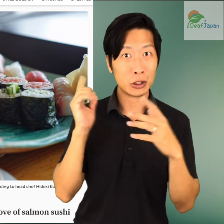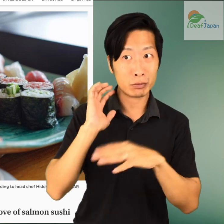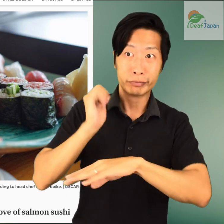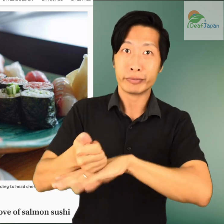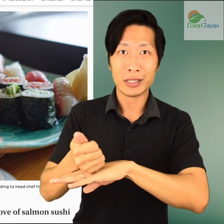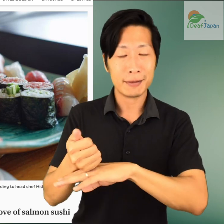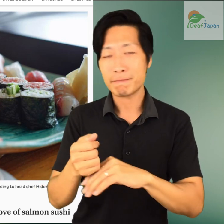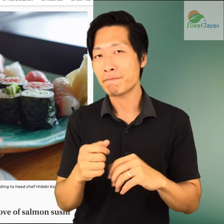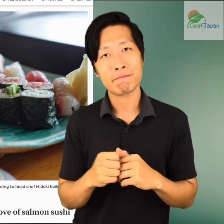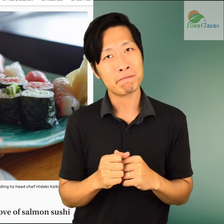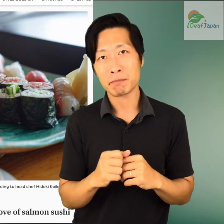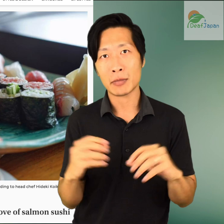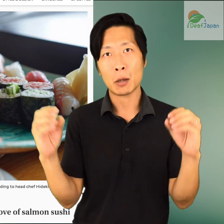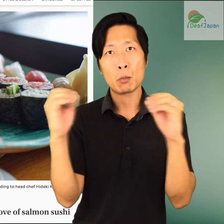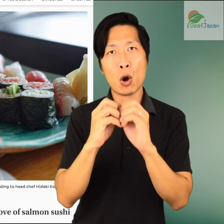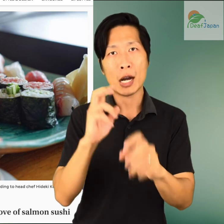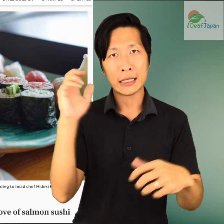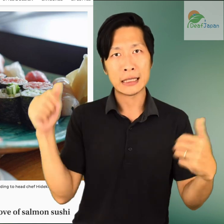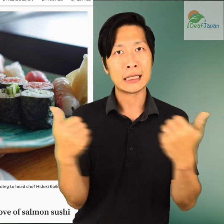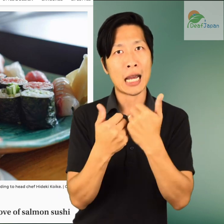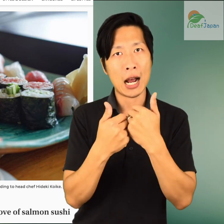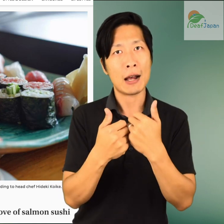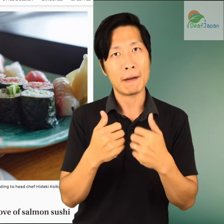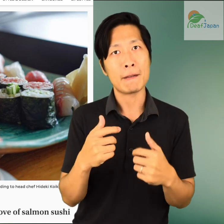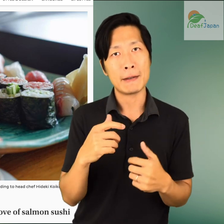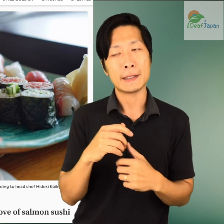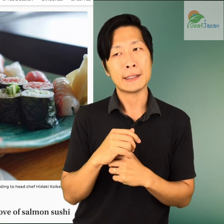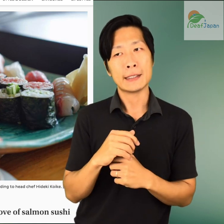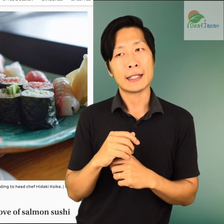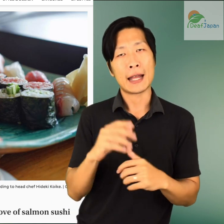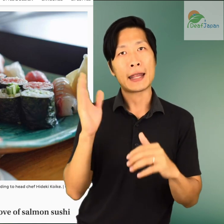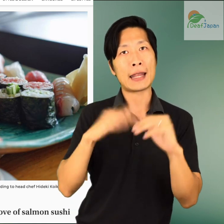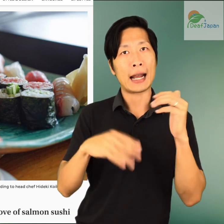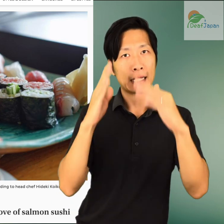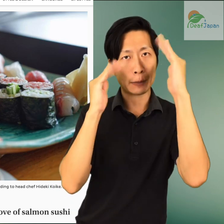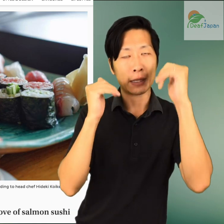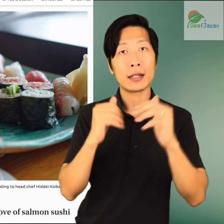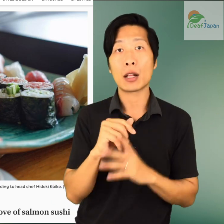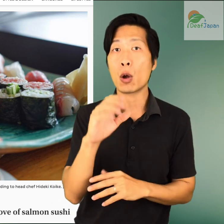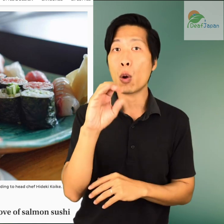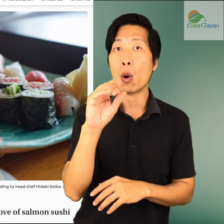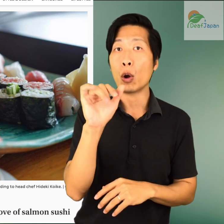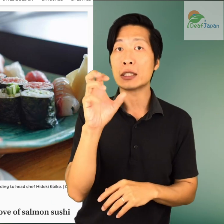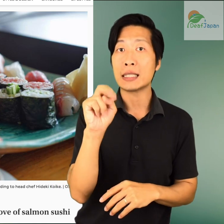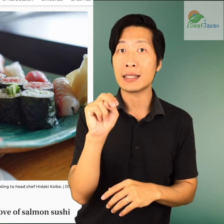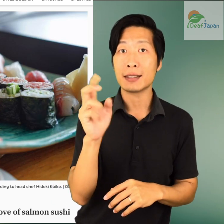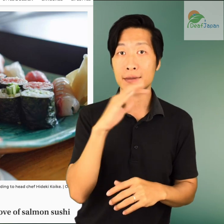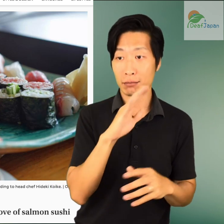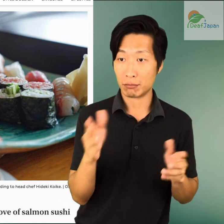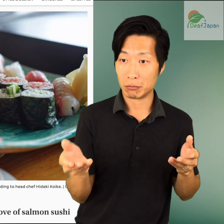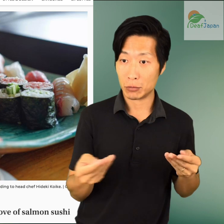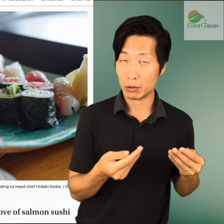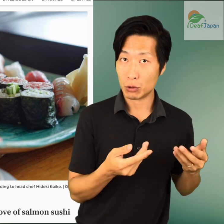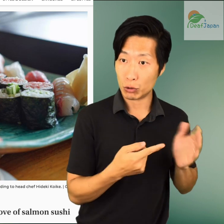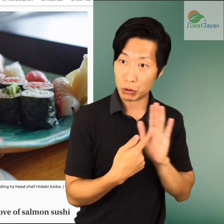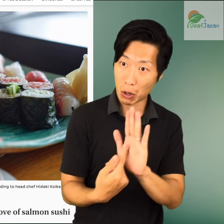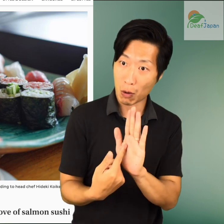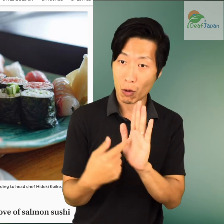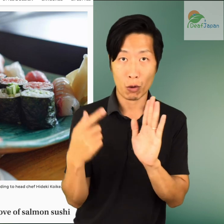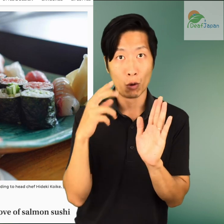into the raw fish market proved far more formidable than anticipated. When Olsen introduced Norwegian salmon to